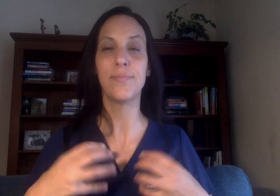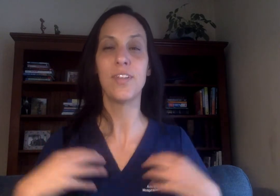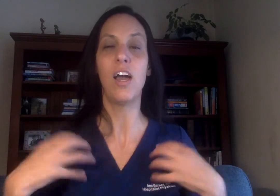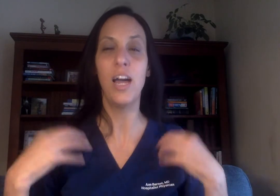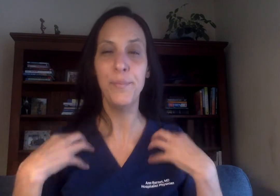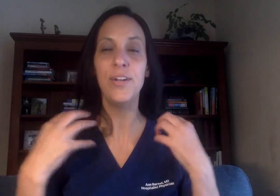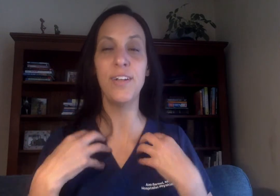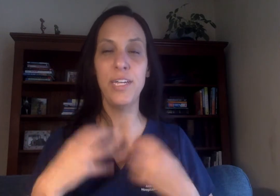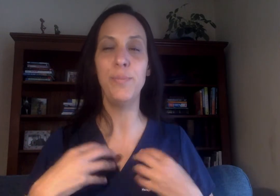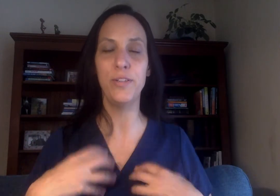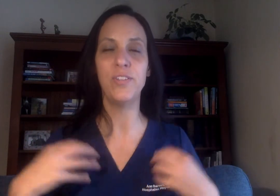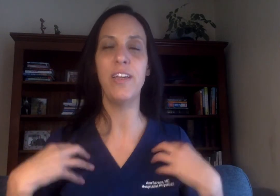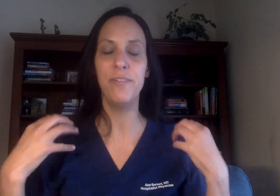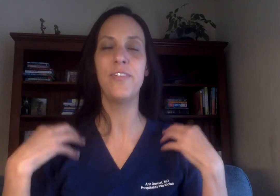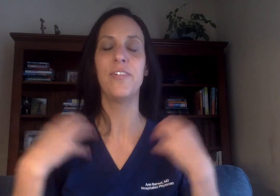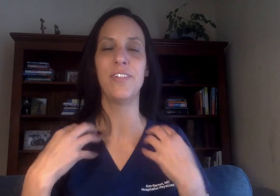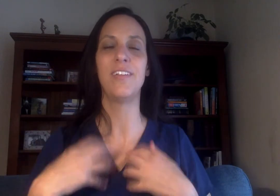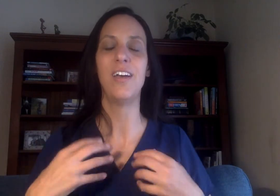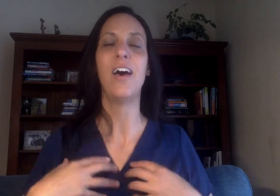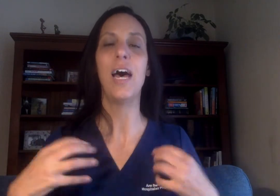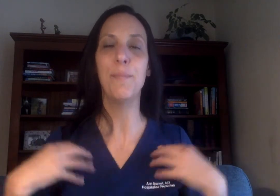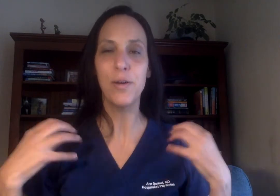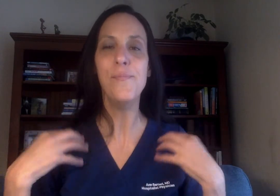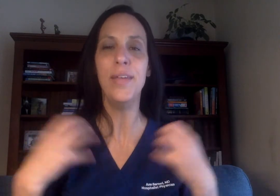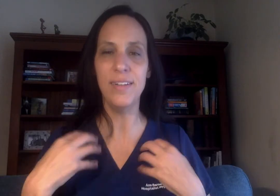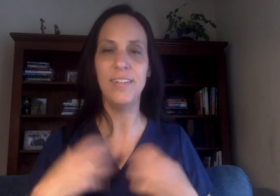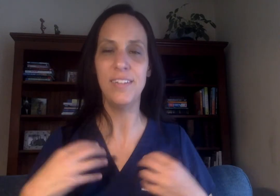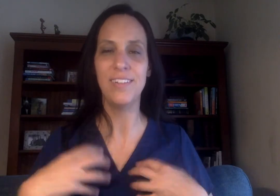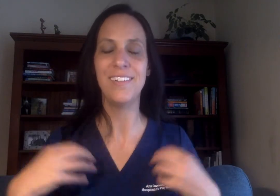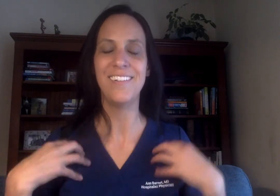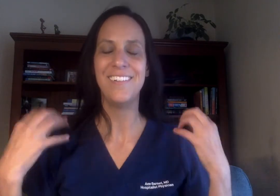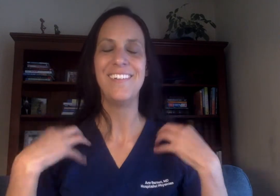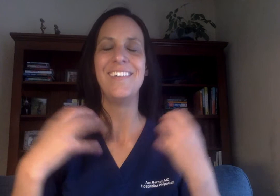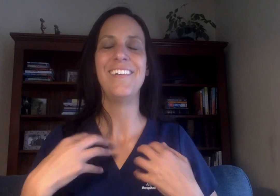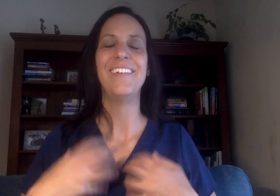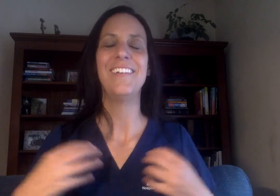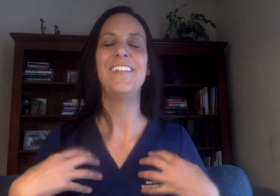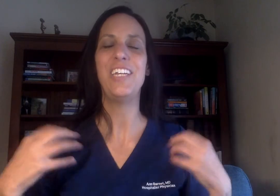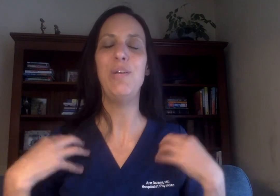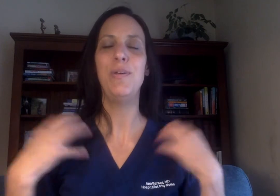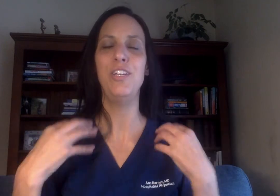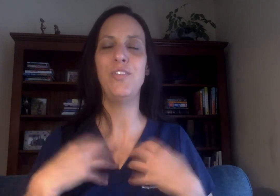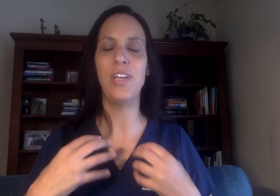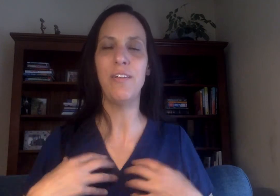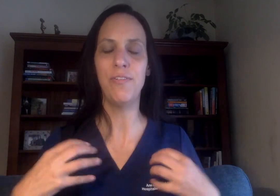I'm here to keep you safe. I'm committed to keeping you safe.